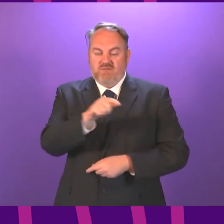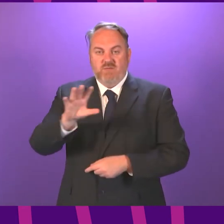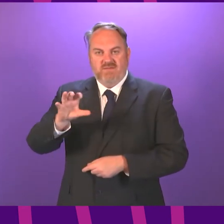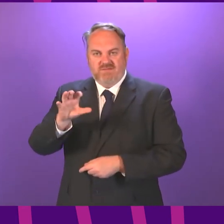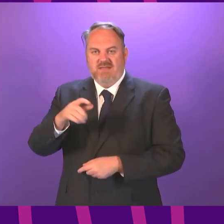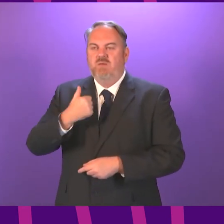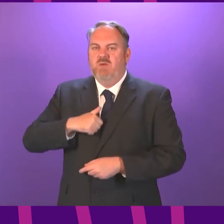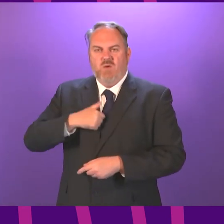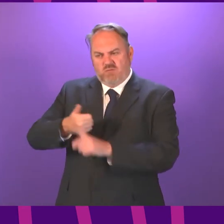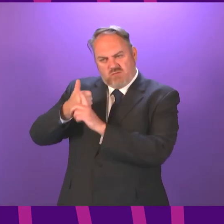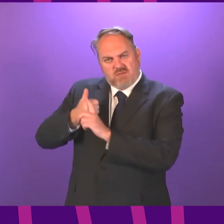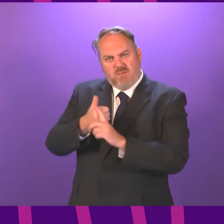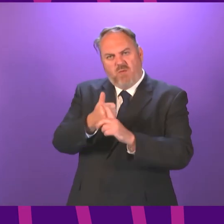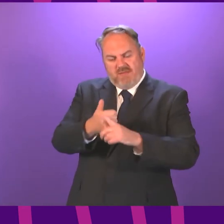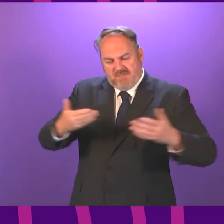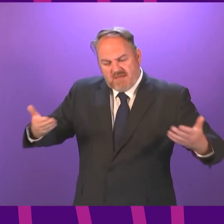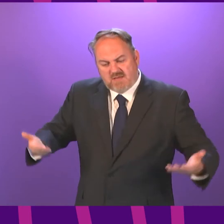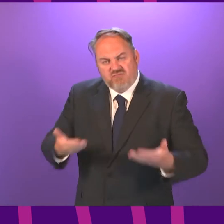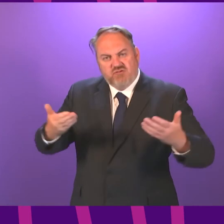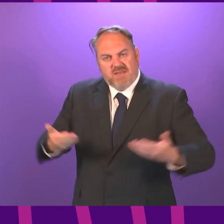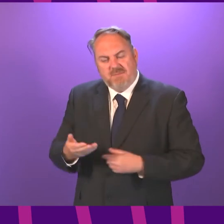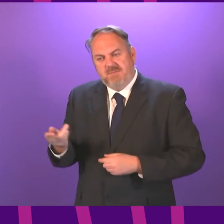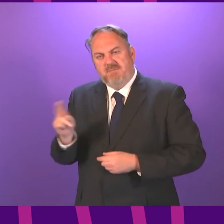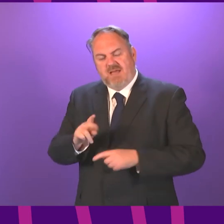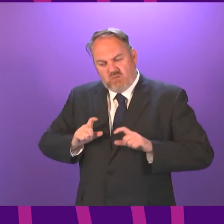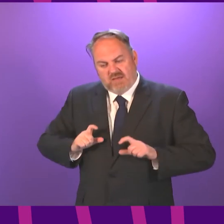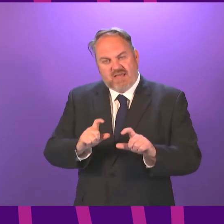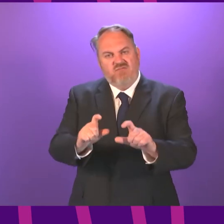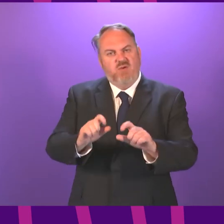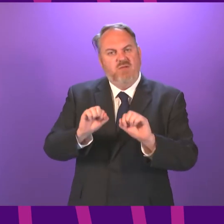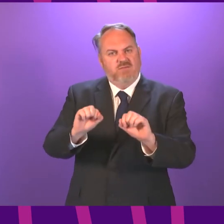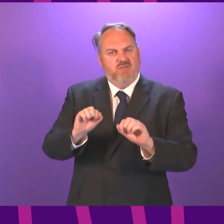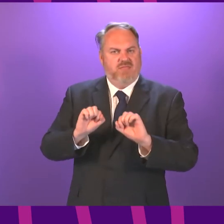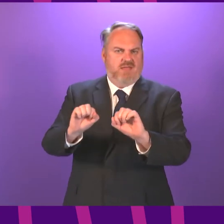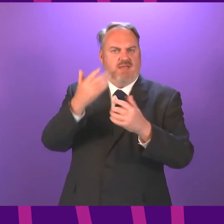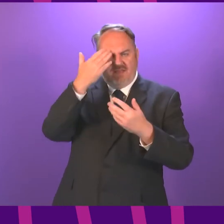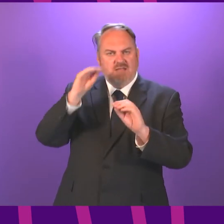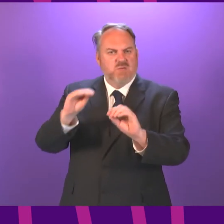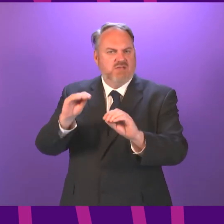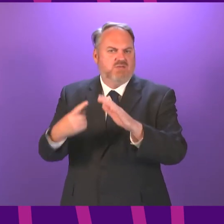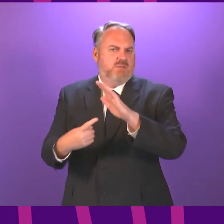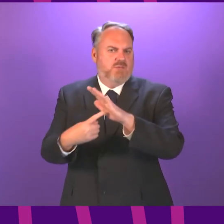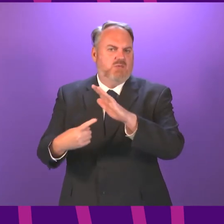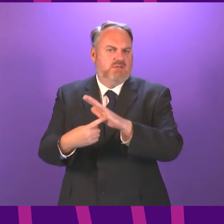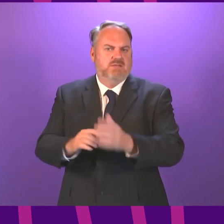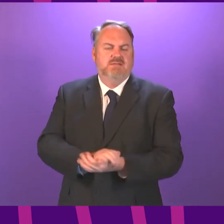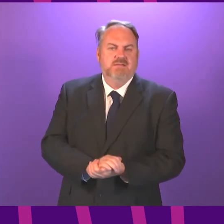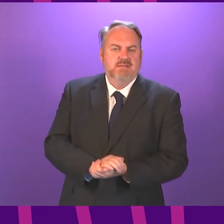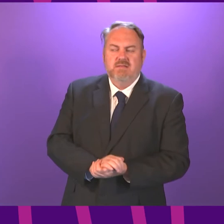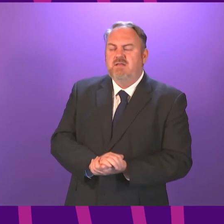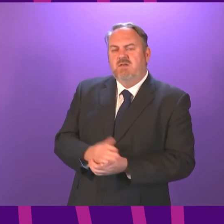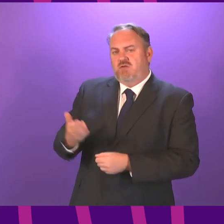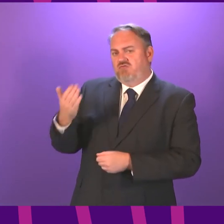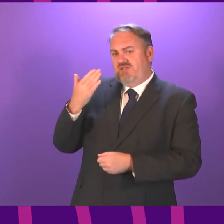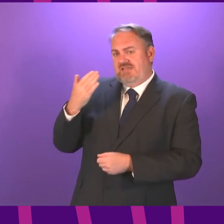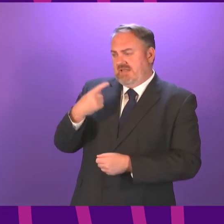people's education is not disrupted any further. Just last week, the First Minister outlined in her statement